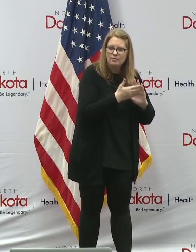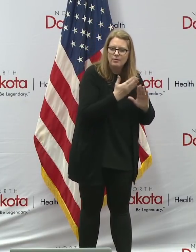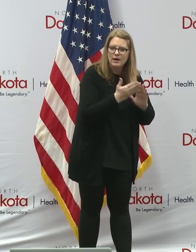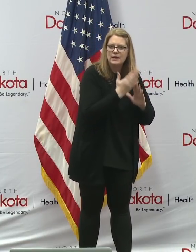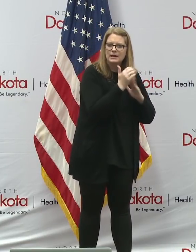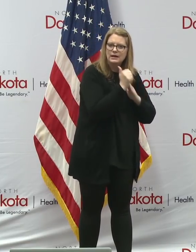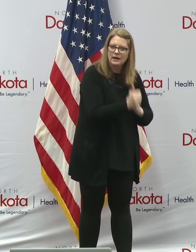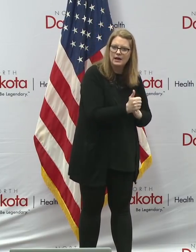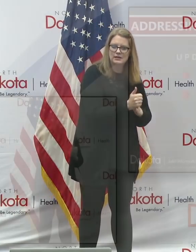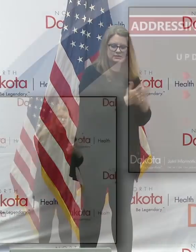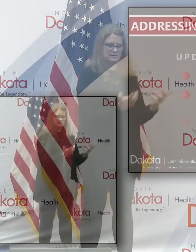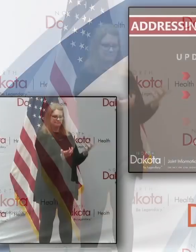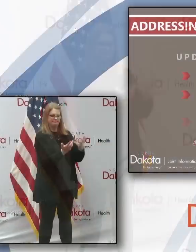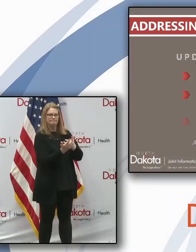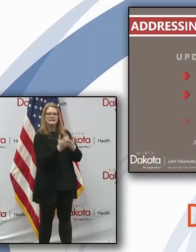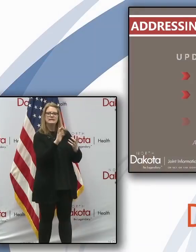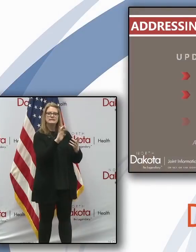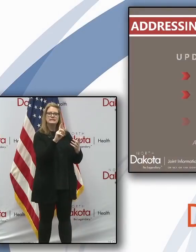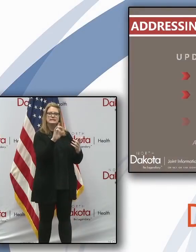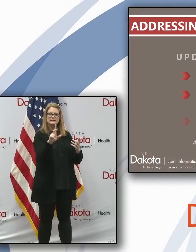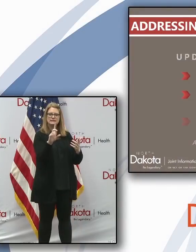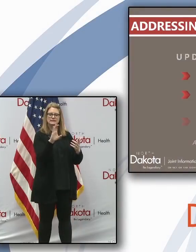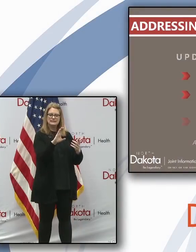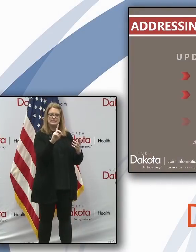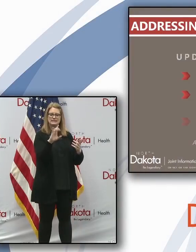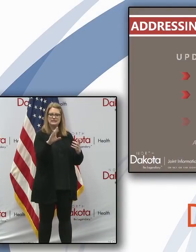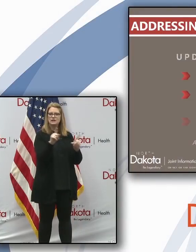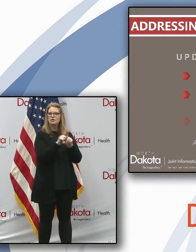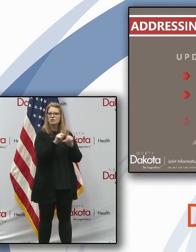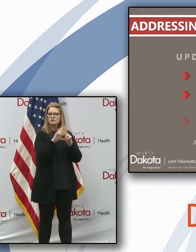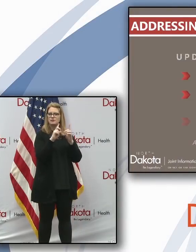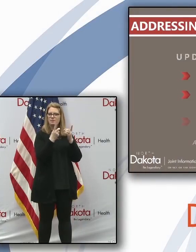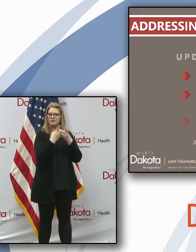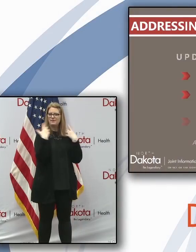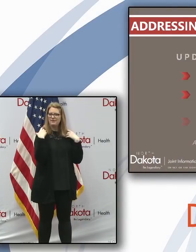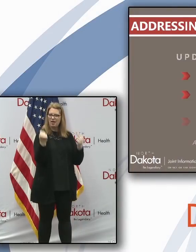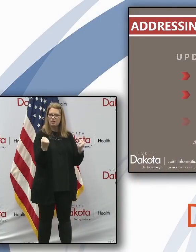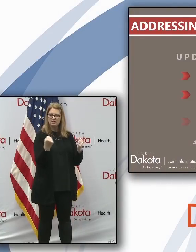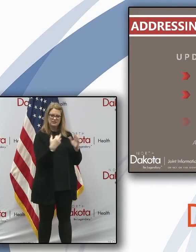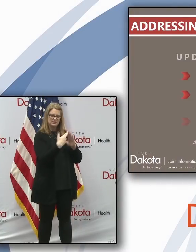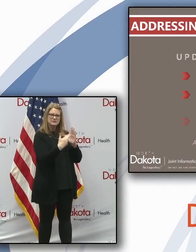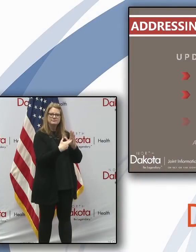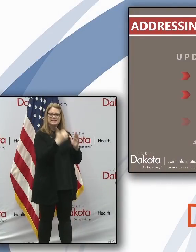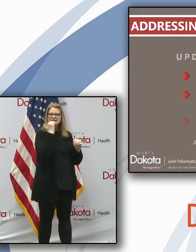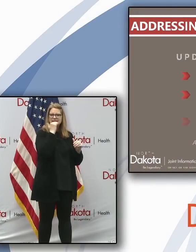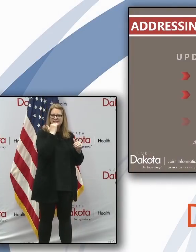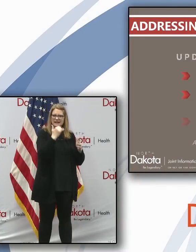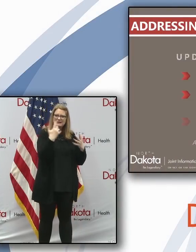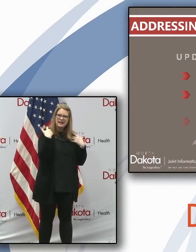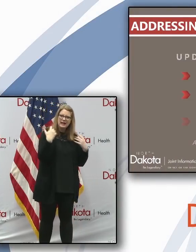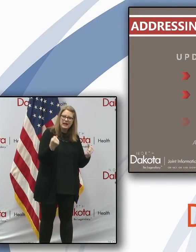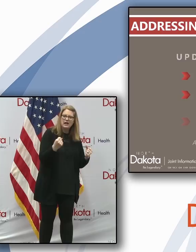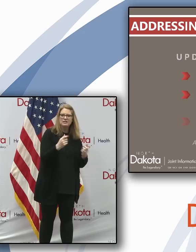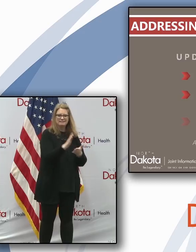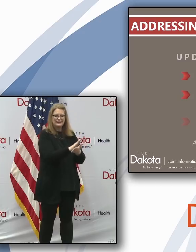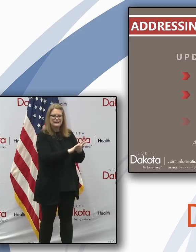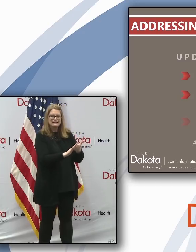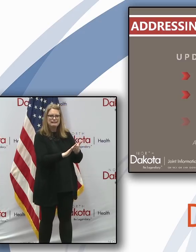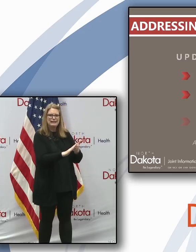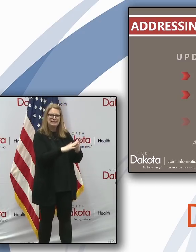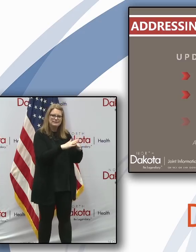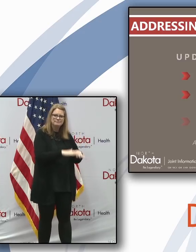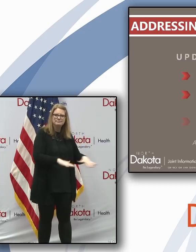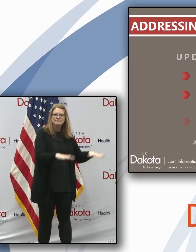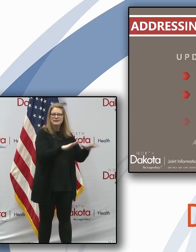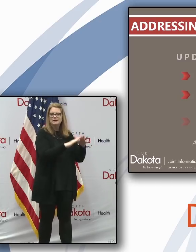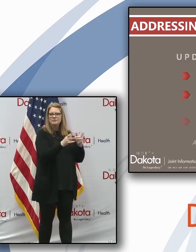providers that aligned with the CDC and Department of Health. And that guidance dealt with daily health screenings, how to maintain clean environments, how to manage